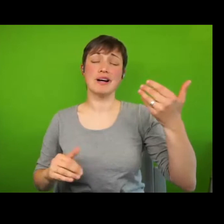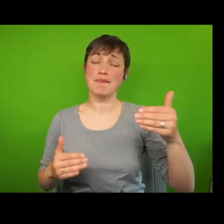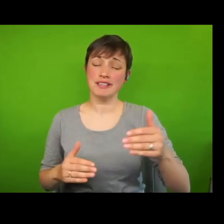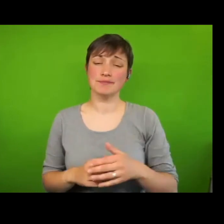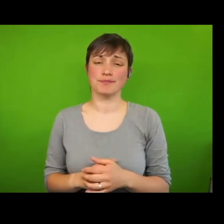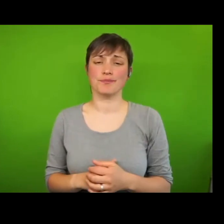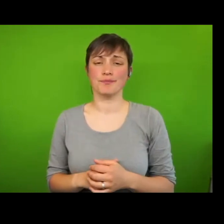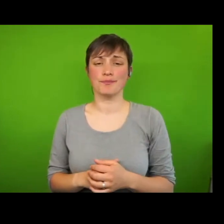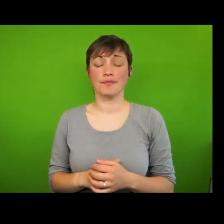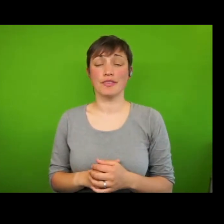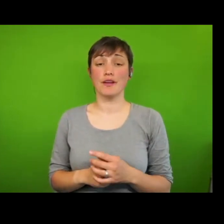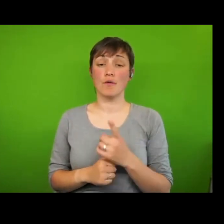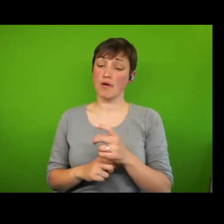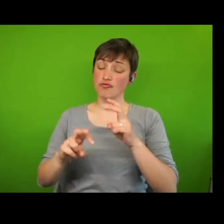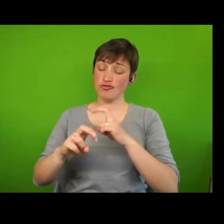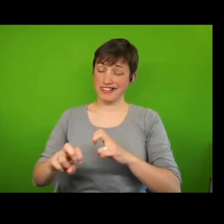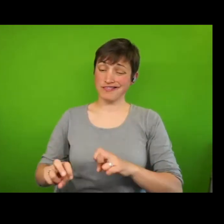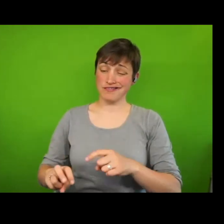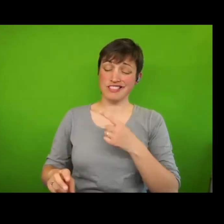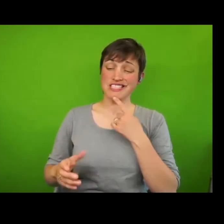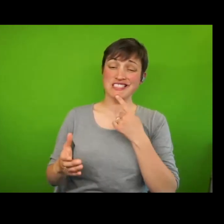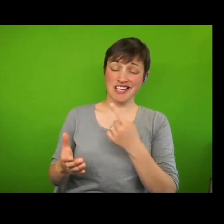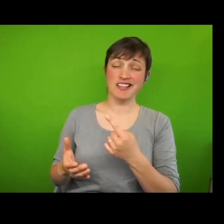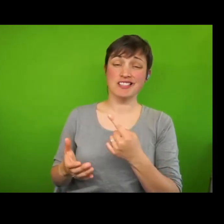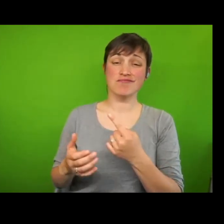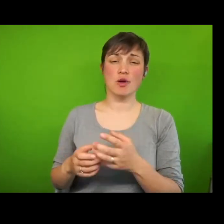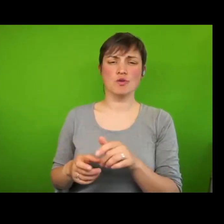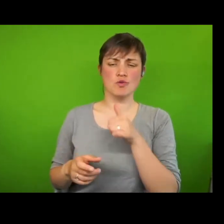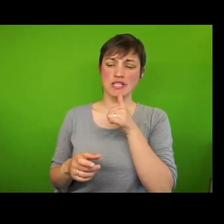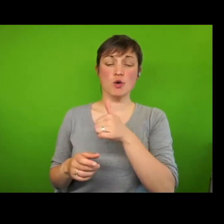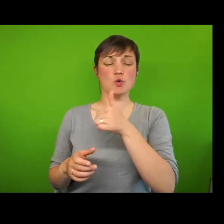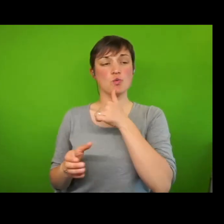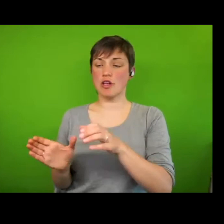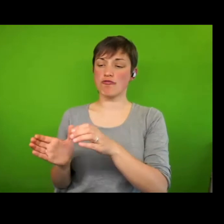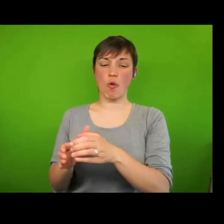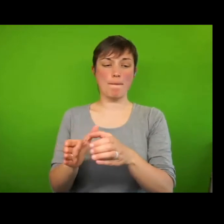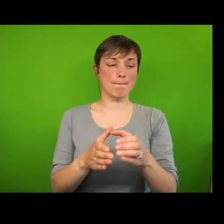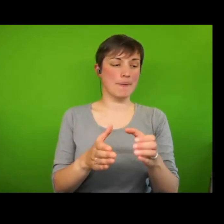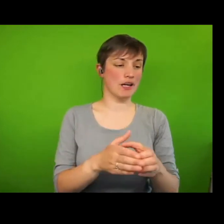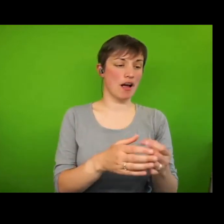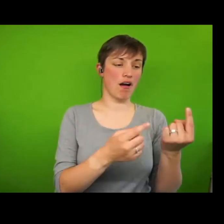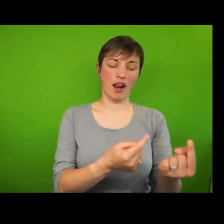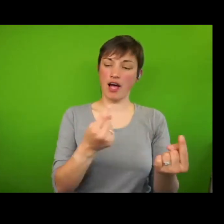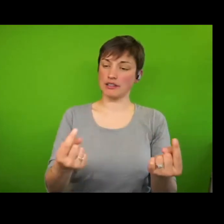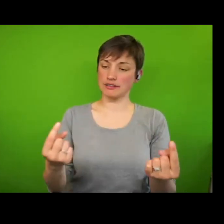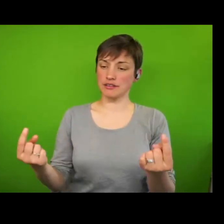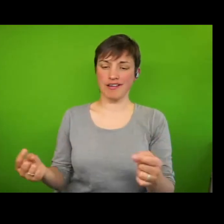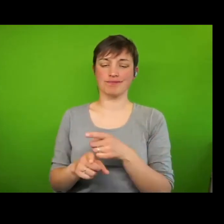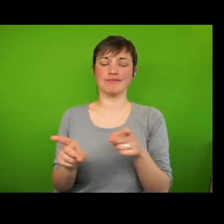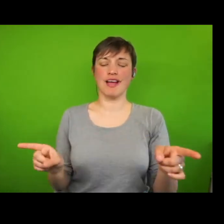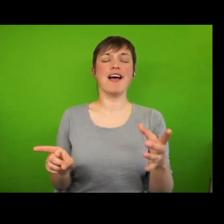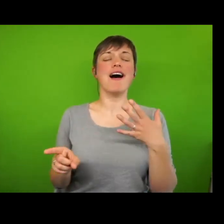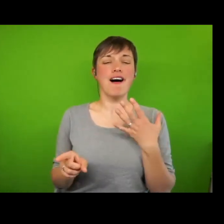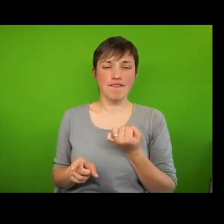researcher has argued, treating user groups and individual clients as a legitimate source of welfare wisdom and